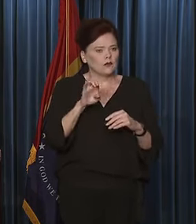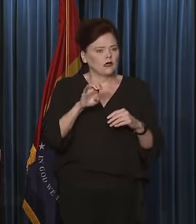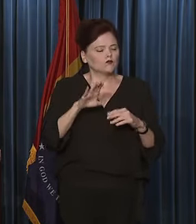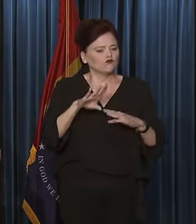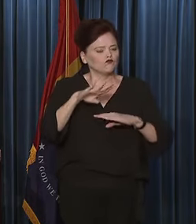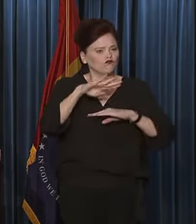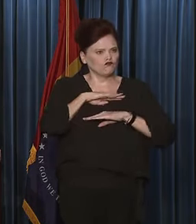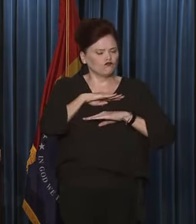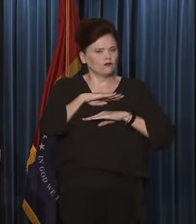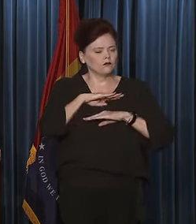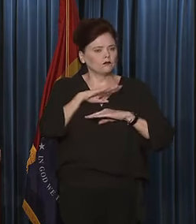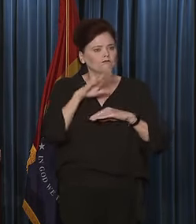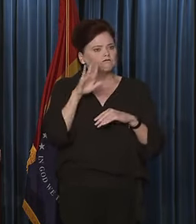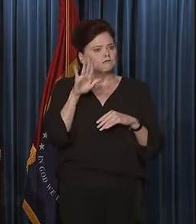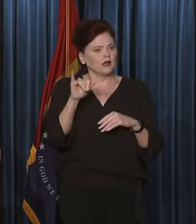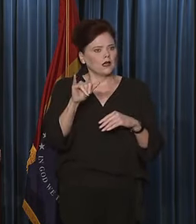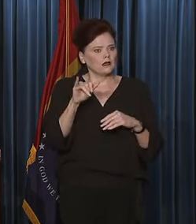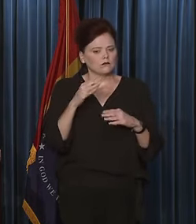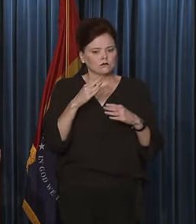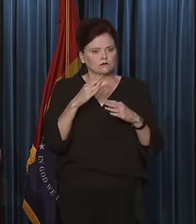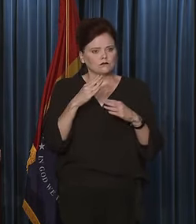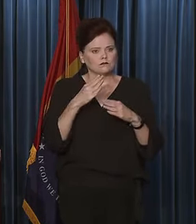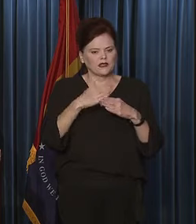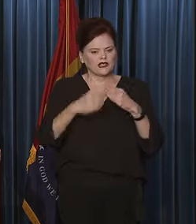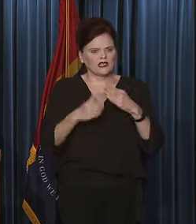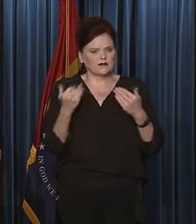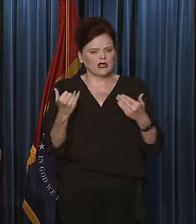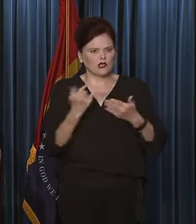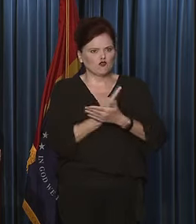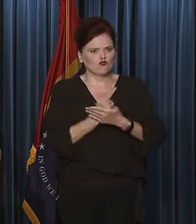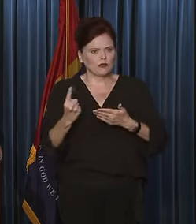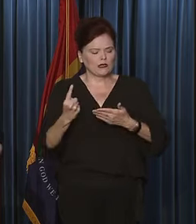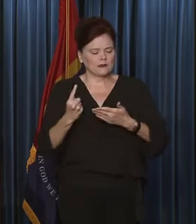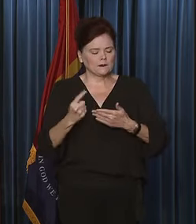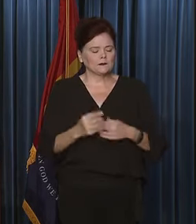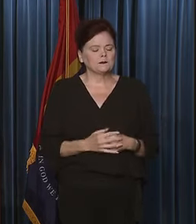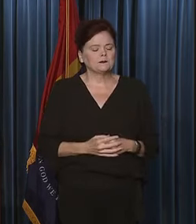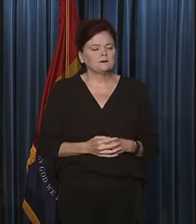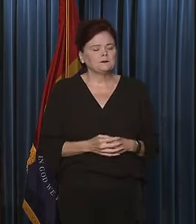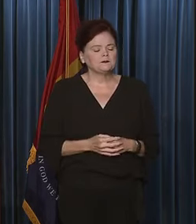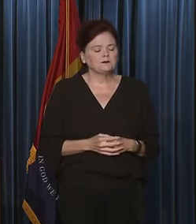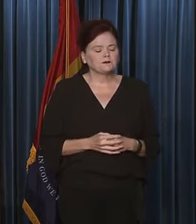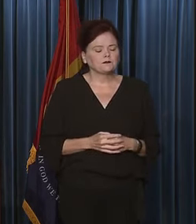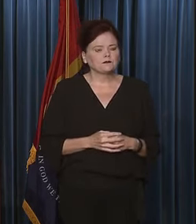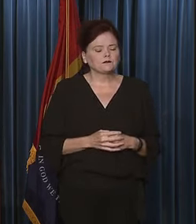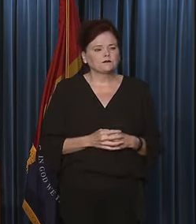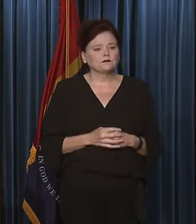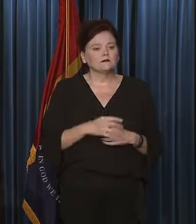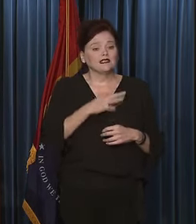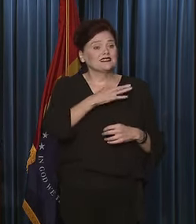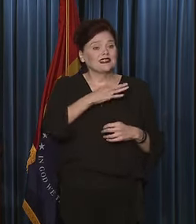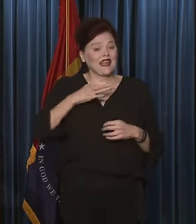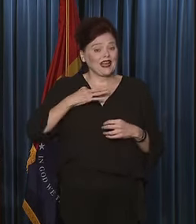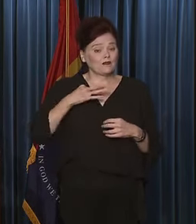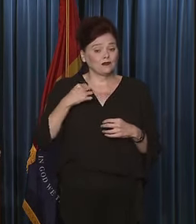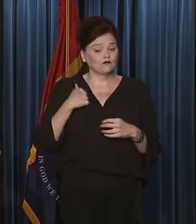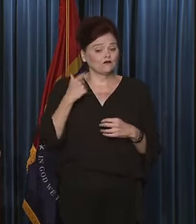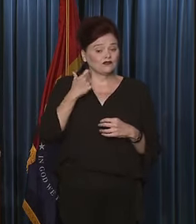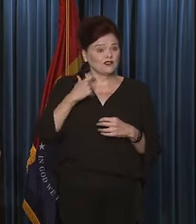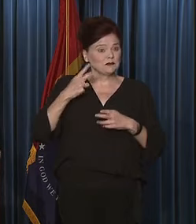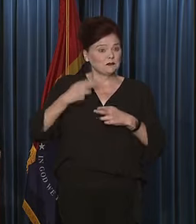met no later than the end of this week. In addition to the personnel I just mentioned,